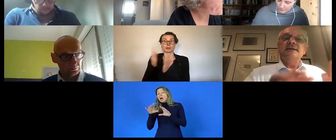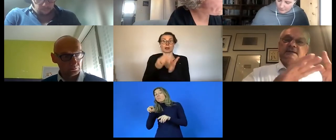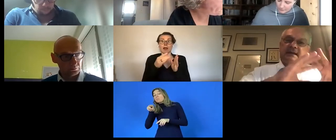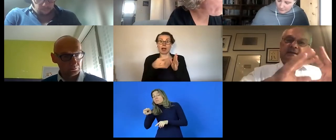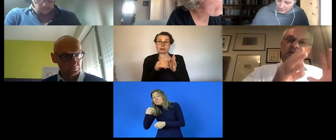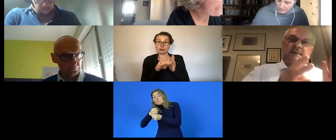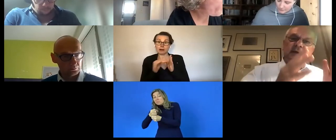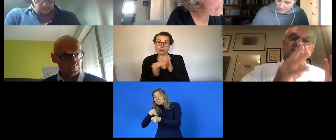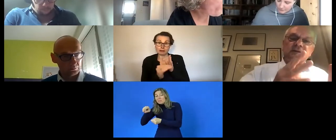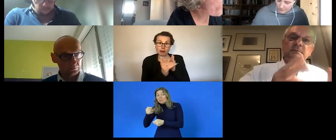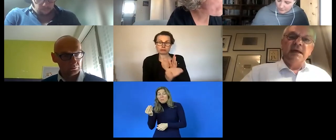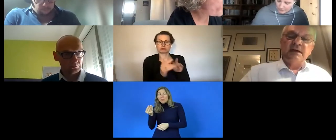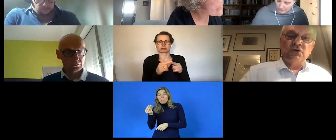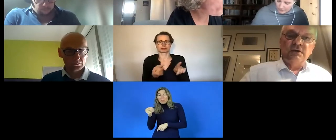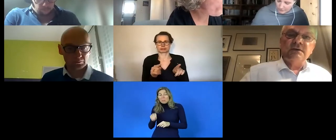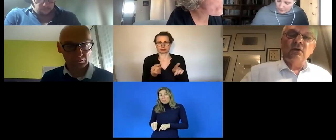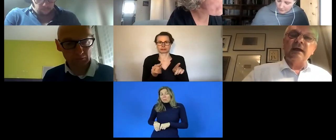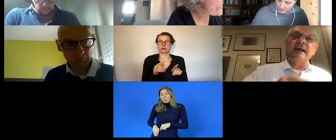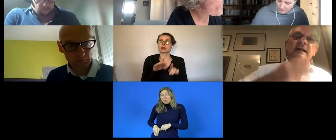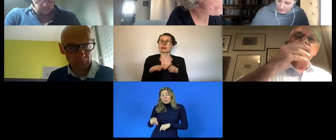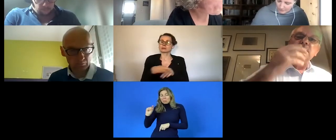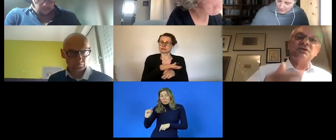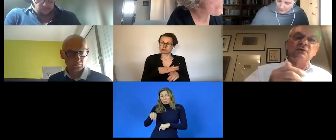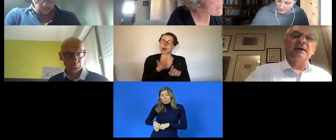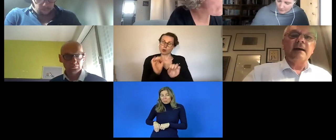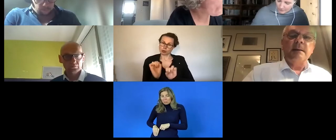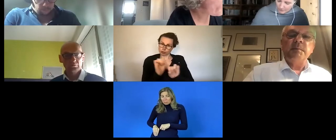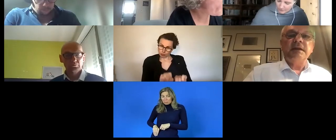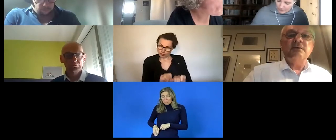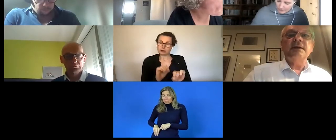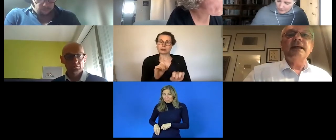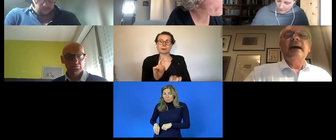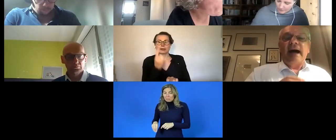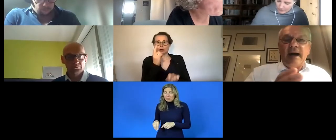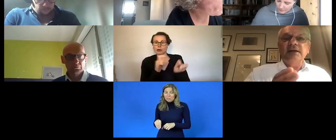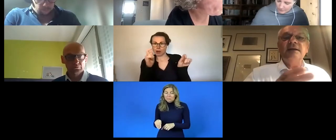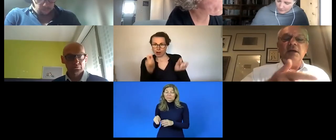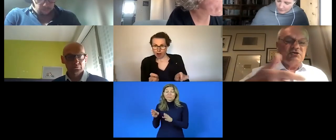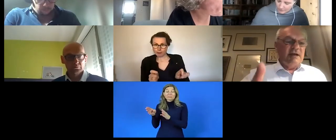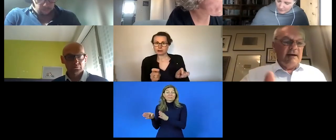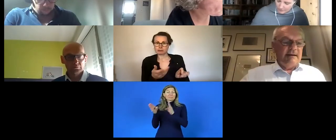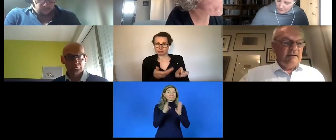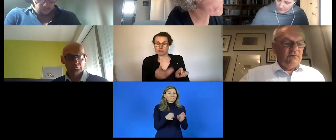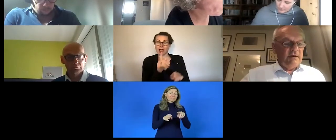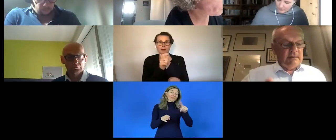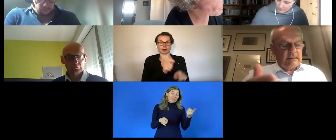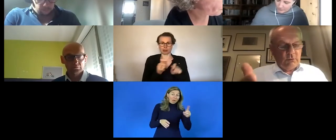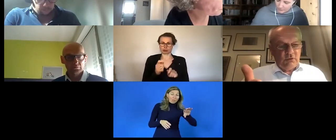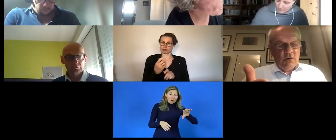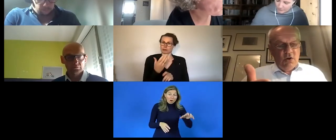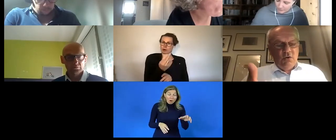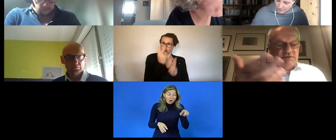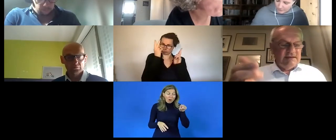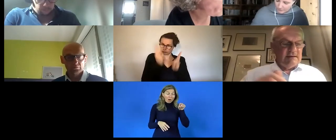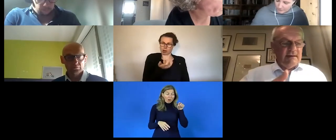people employed in the sheltered services um sorry workshops and get that but in other countries it's different